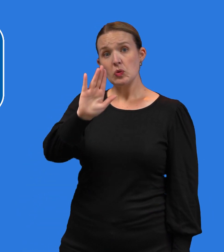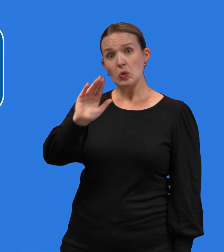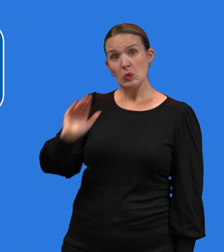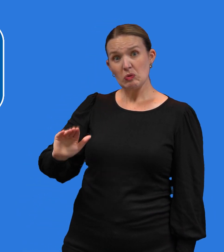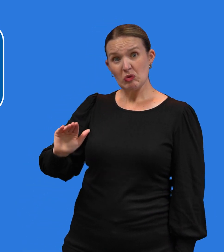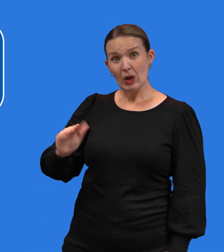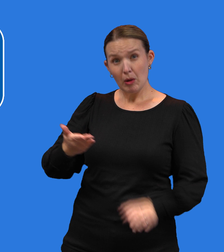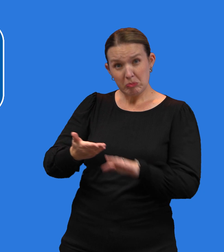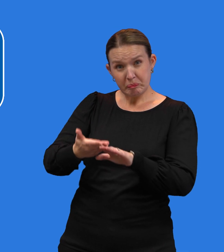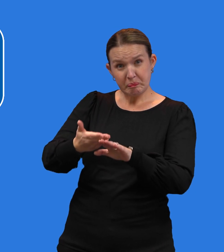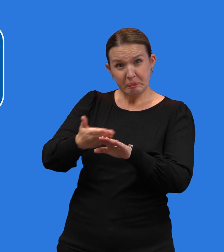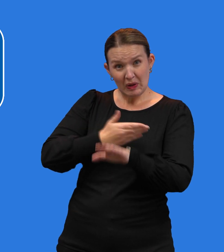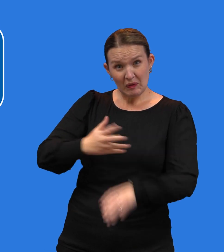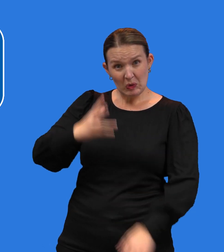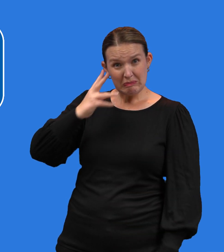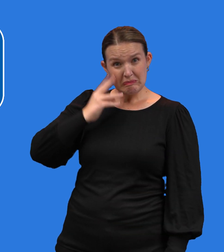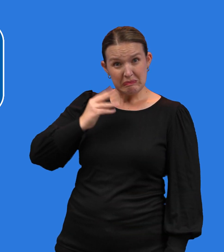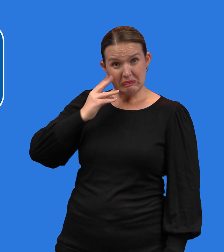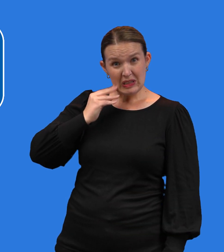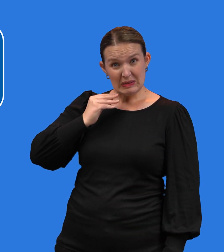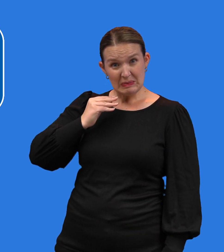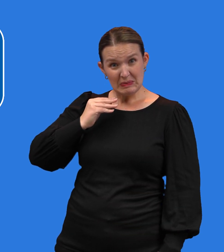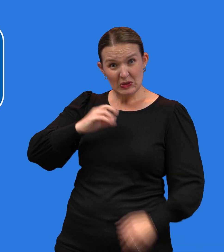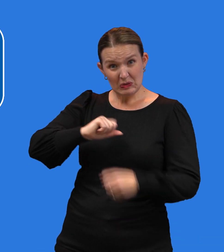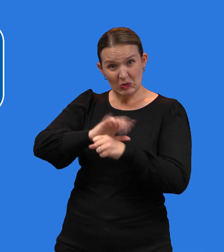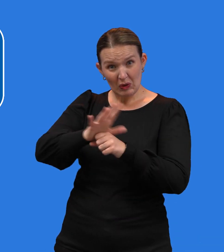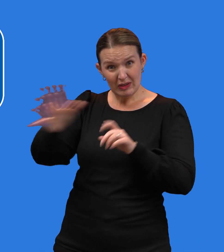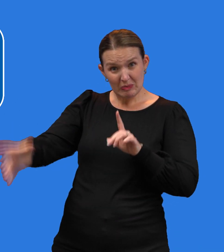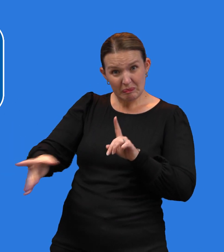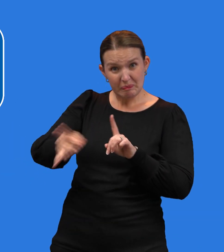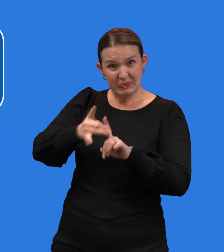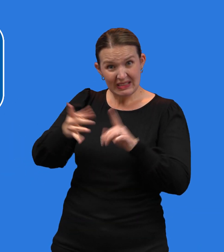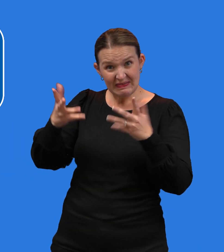child has had COVID-19, they should still get vaccinated.